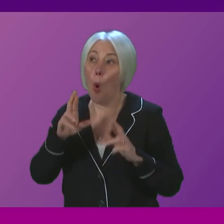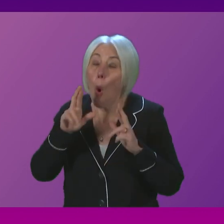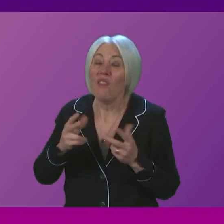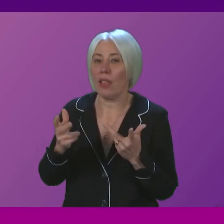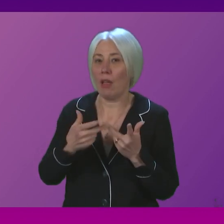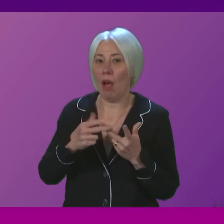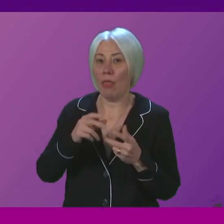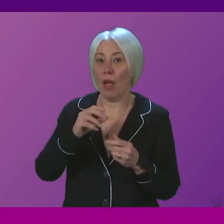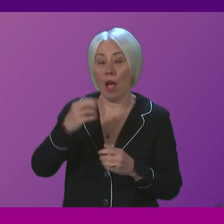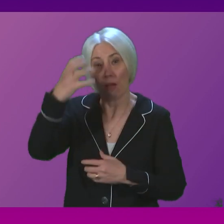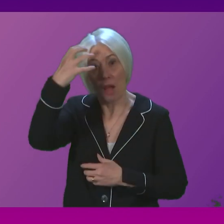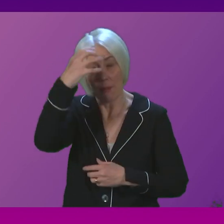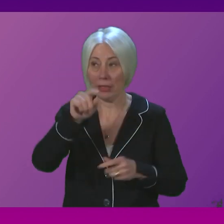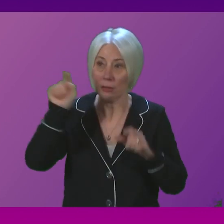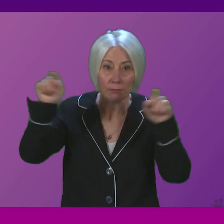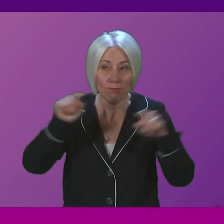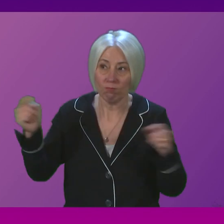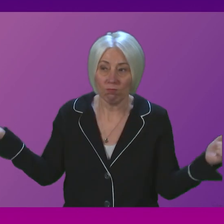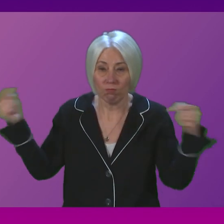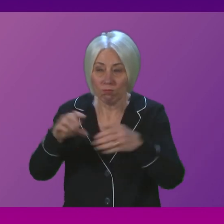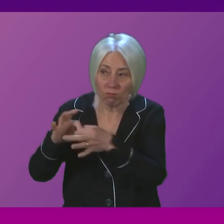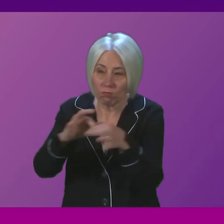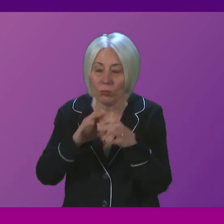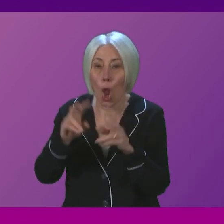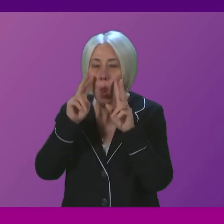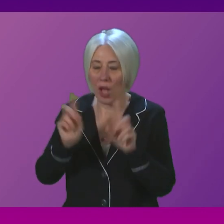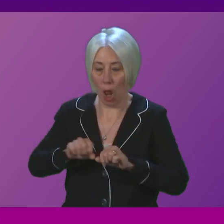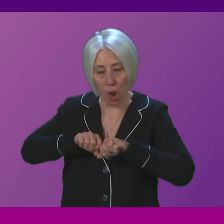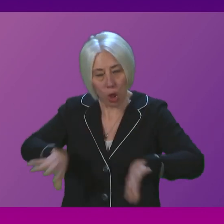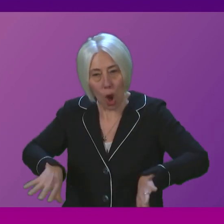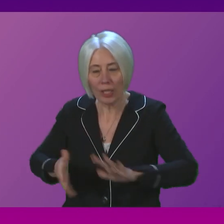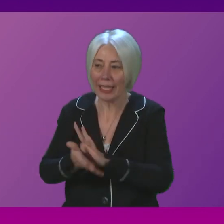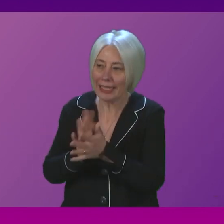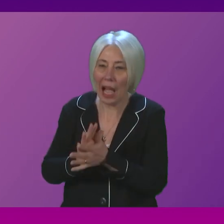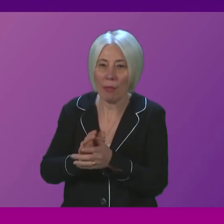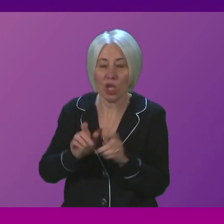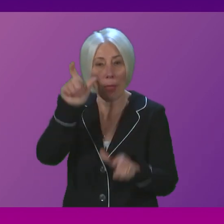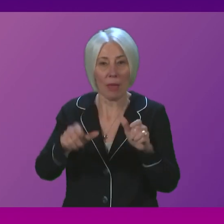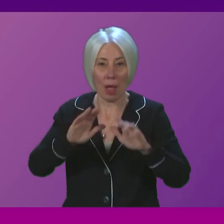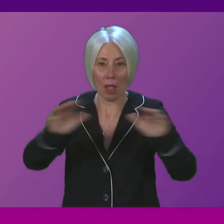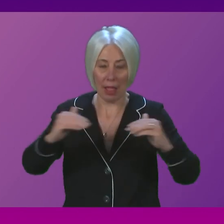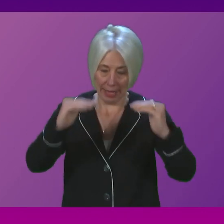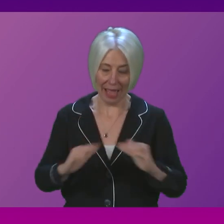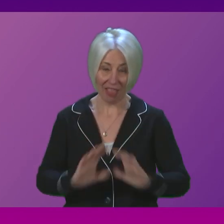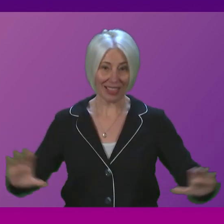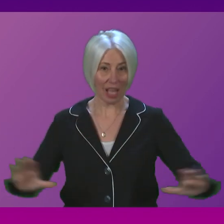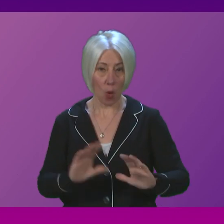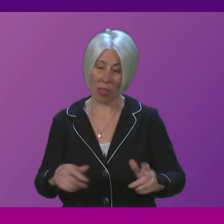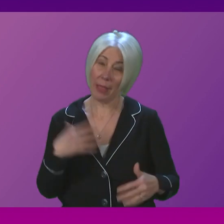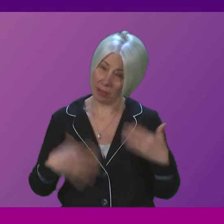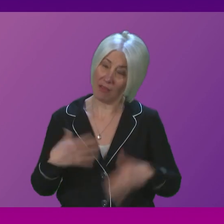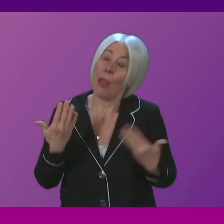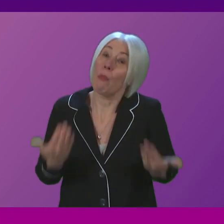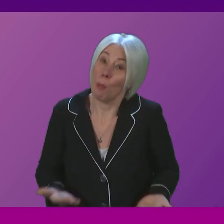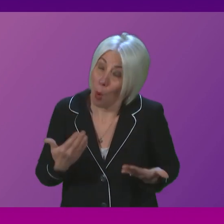suit and help us mobilise funding to address the losses and damages that people and communities in the global south are suffering right now